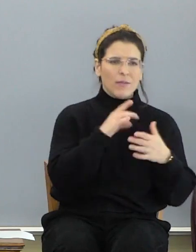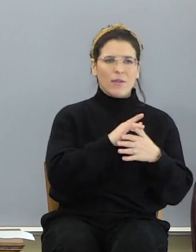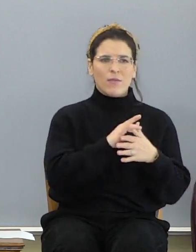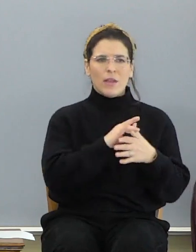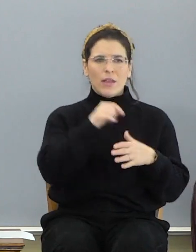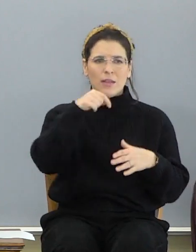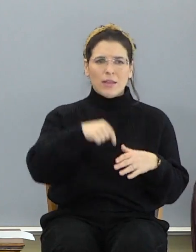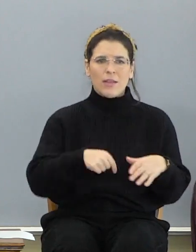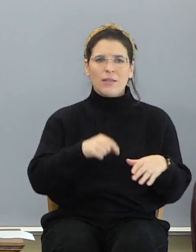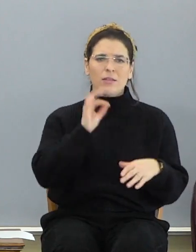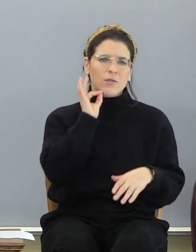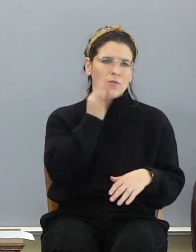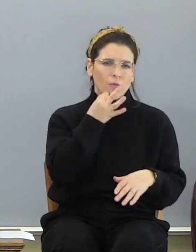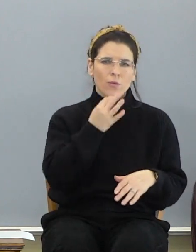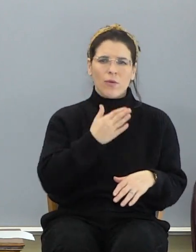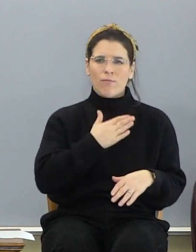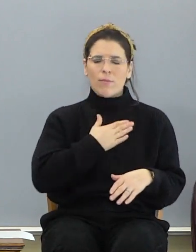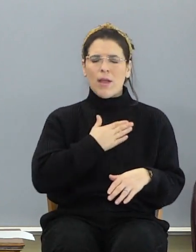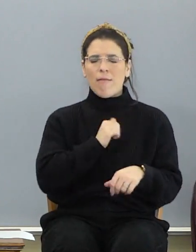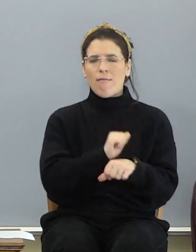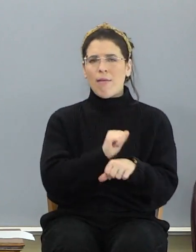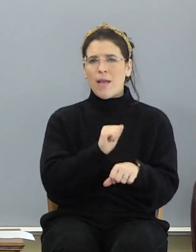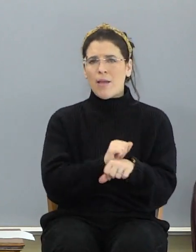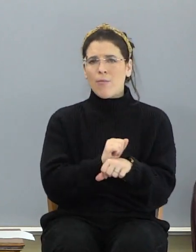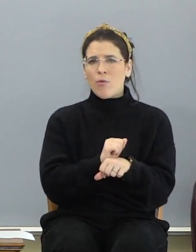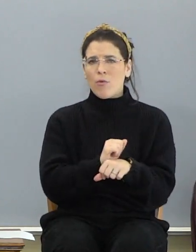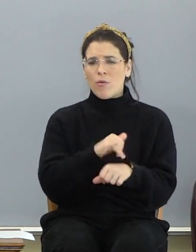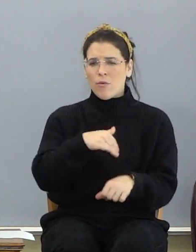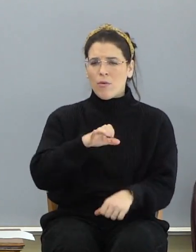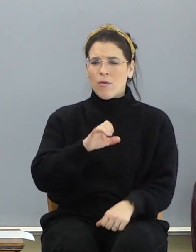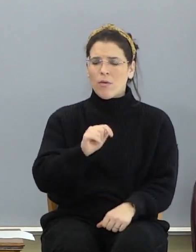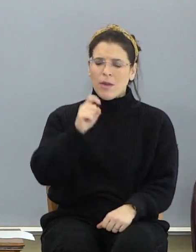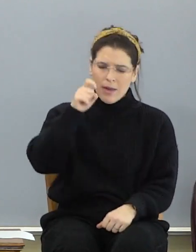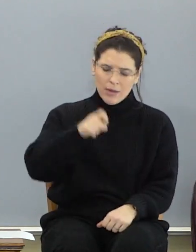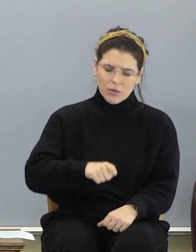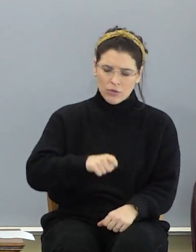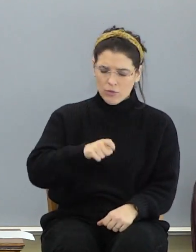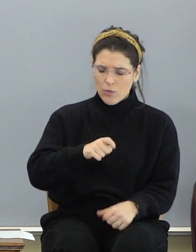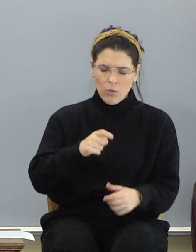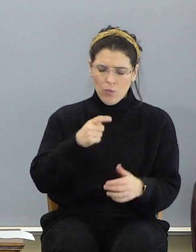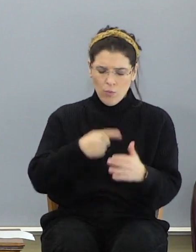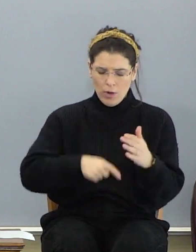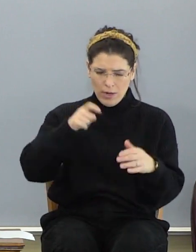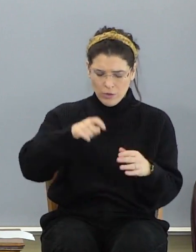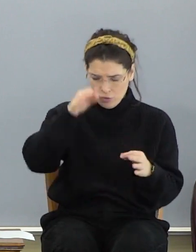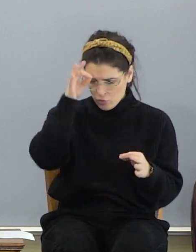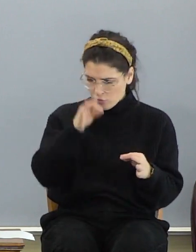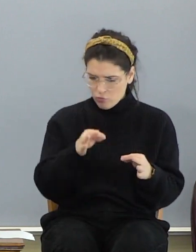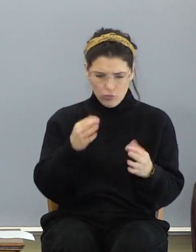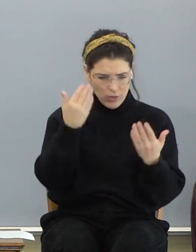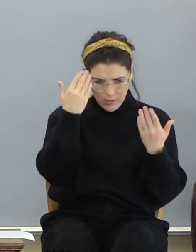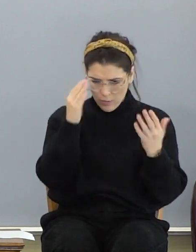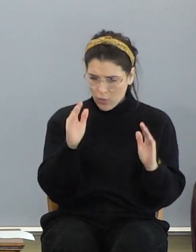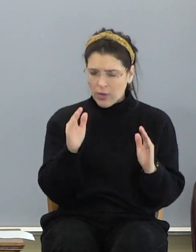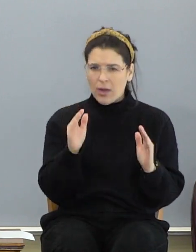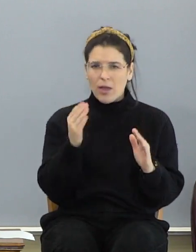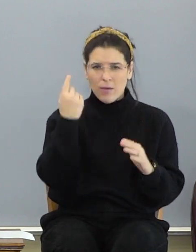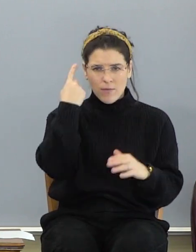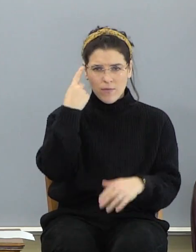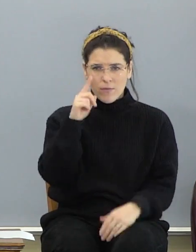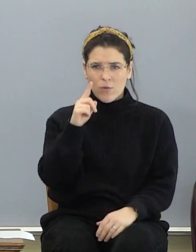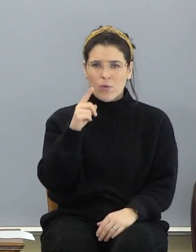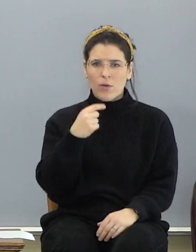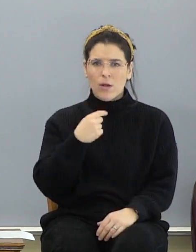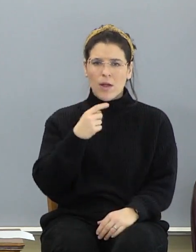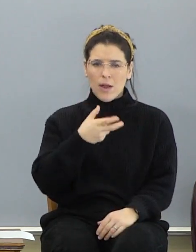this is the fruit of my labor. Yet I should choose, yet what I should choose, I won't not. For